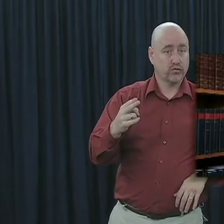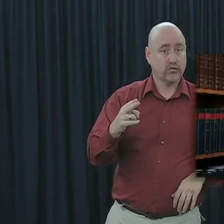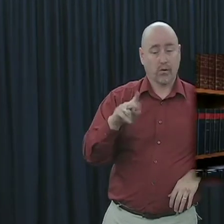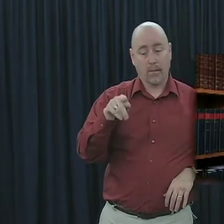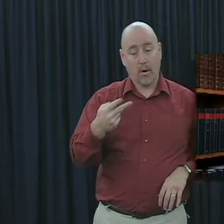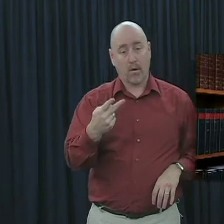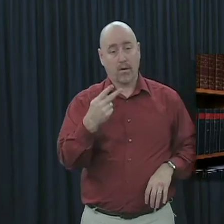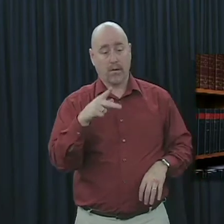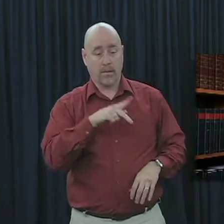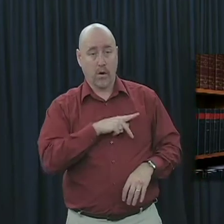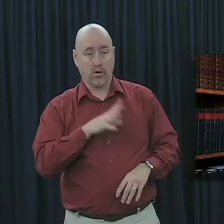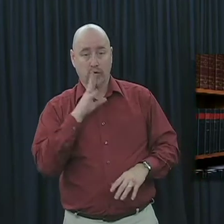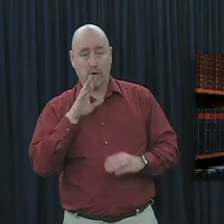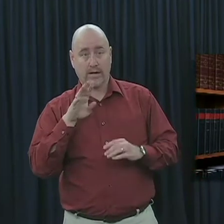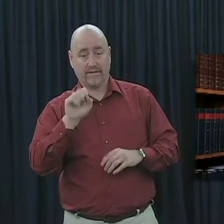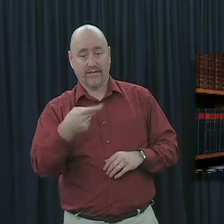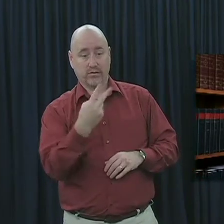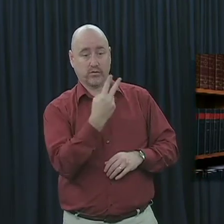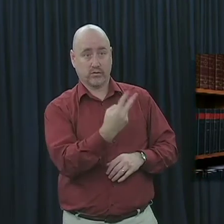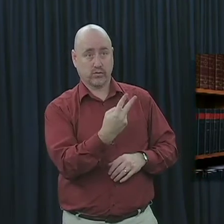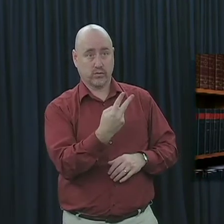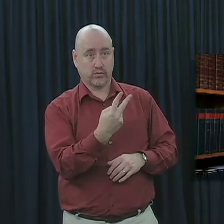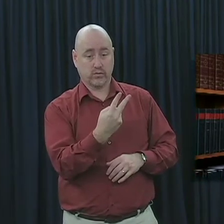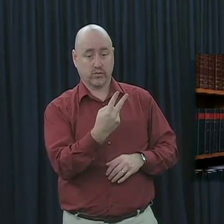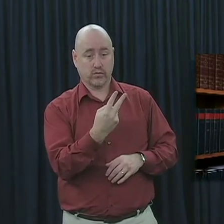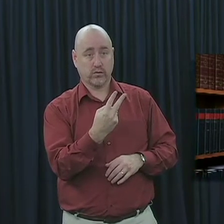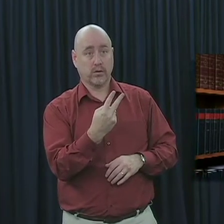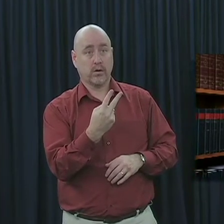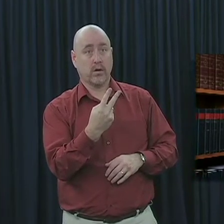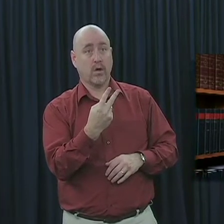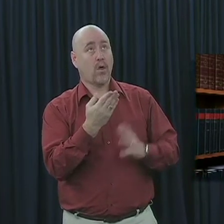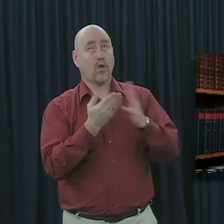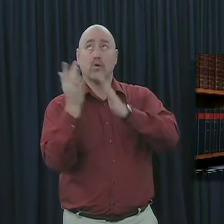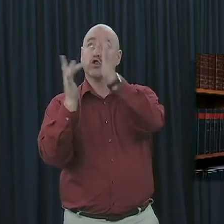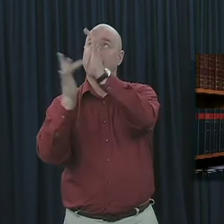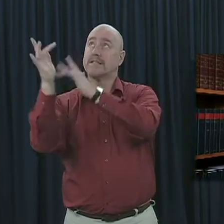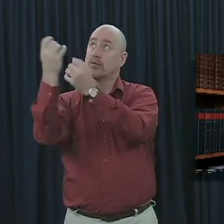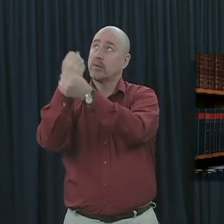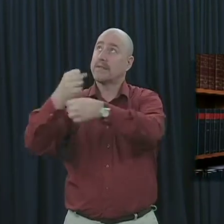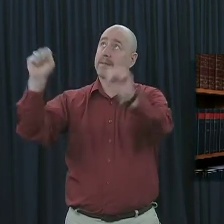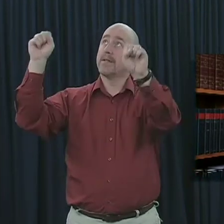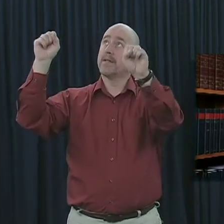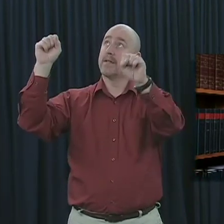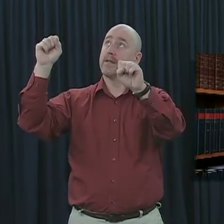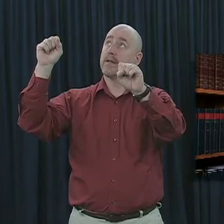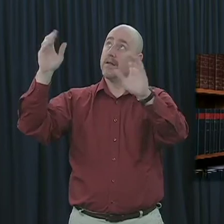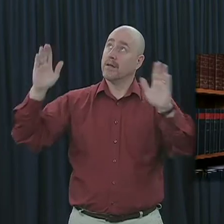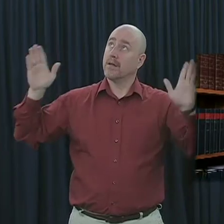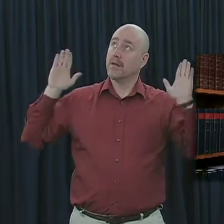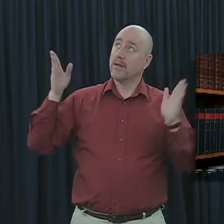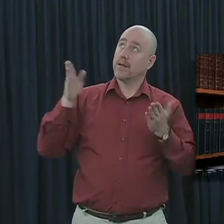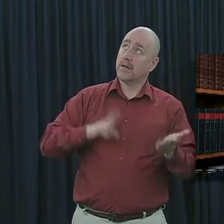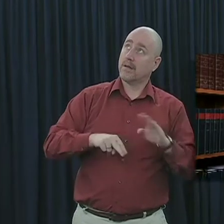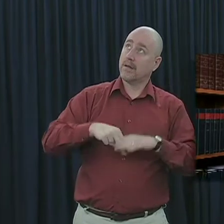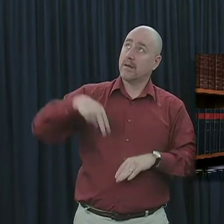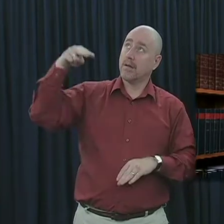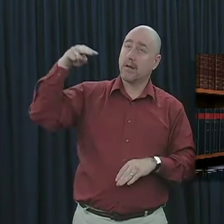2 conveyed the idea that through the redemptive work of Jesus Christ that this middle wall had been removed